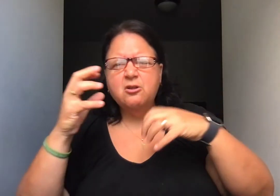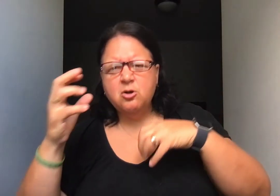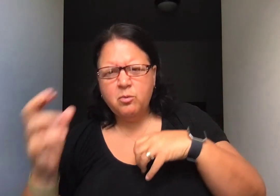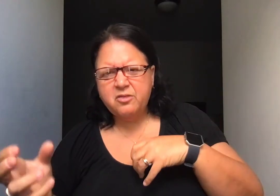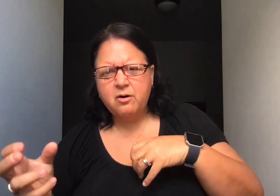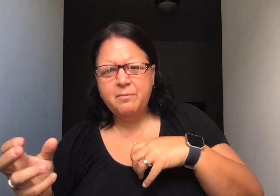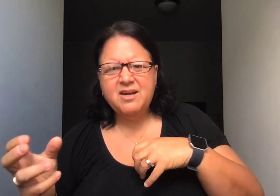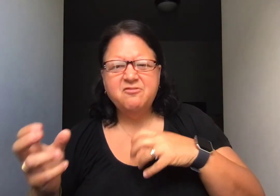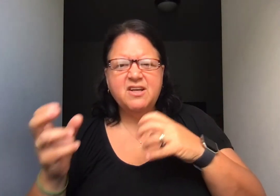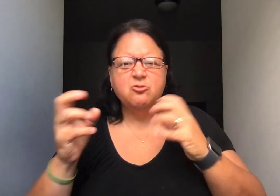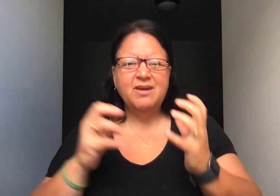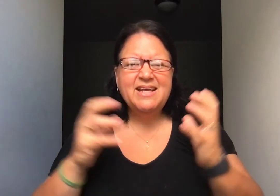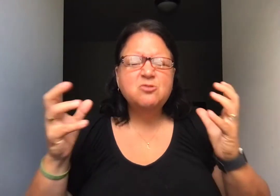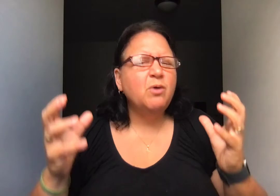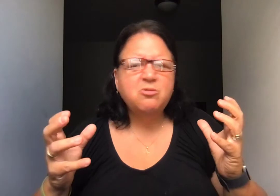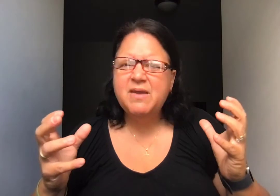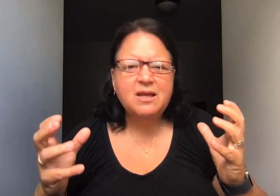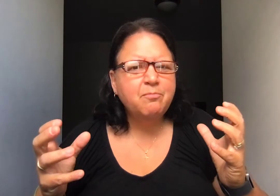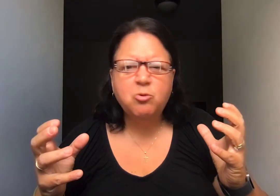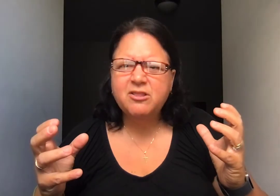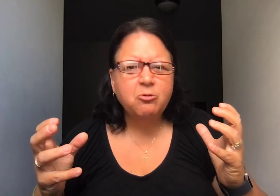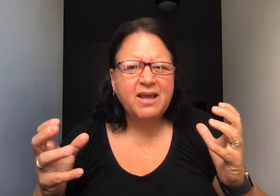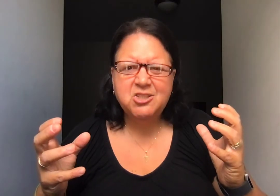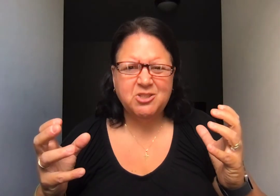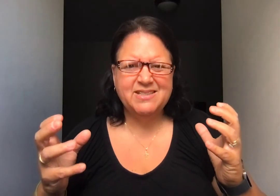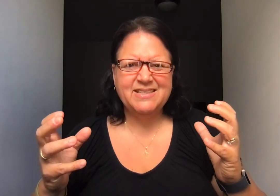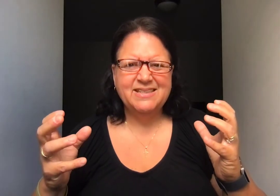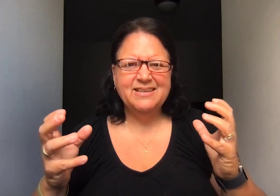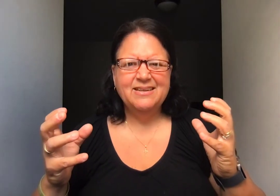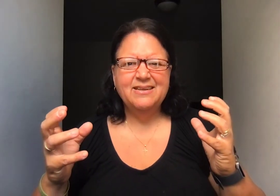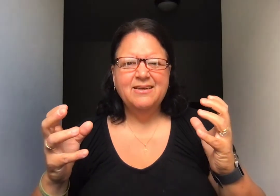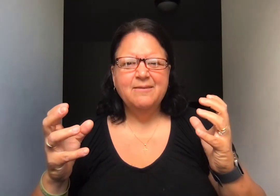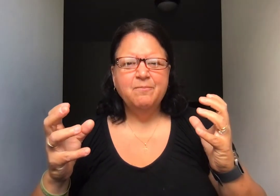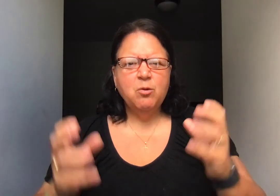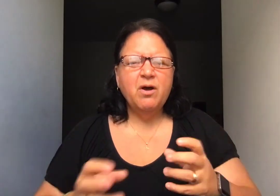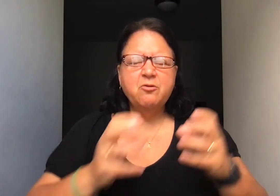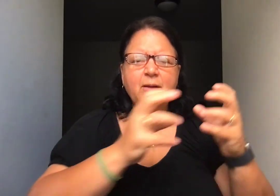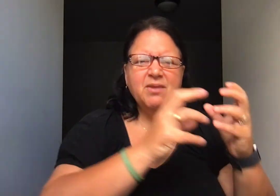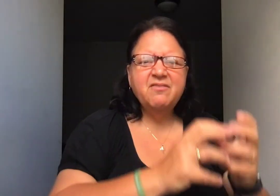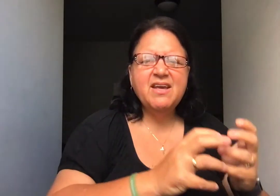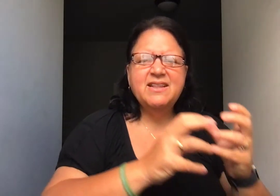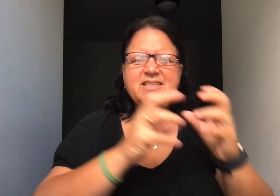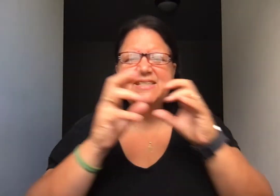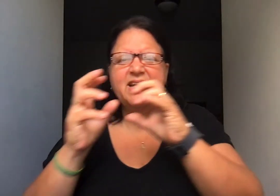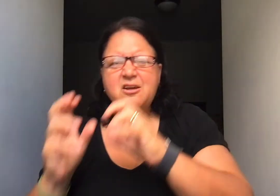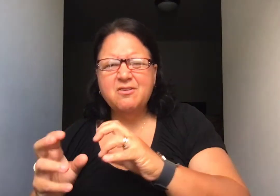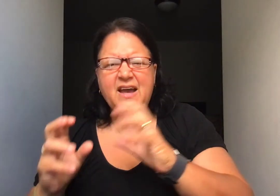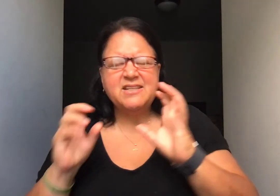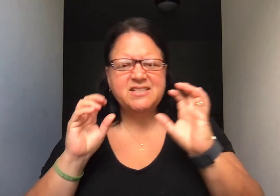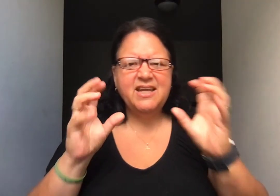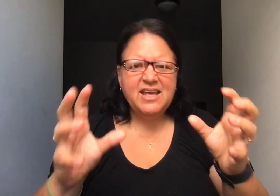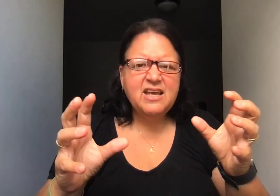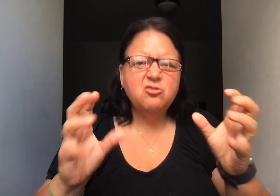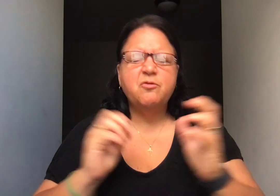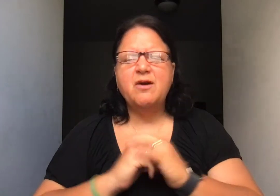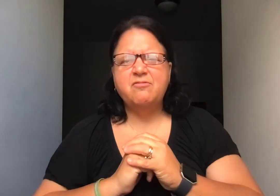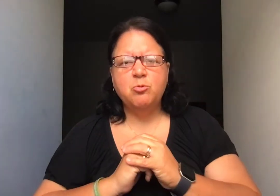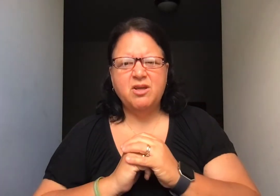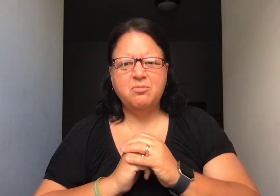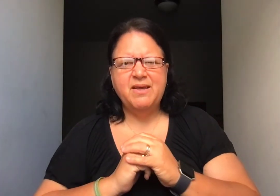or whether I'm in a victory, he's with me in both locations. Whether I'm living in this city or that city, he is forever with me.